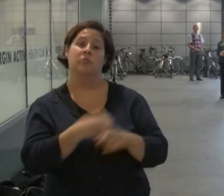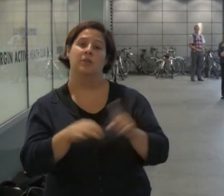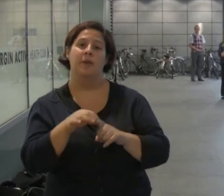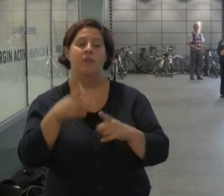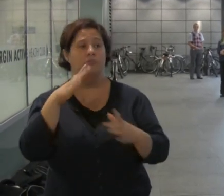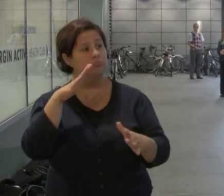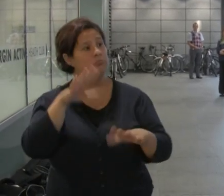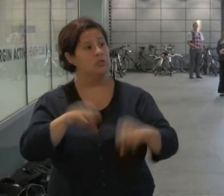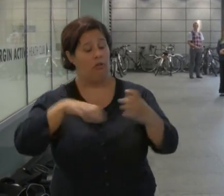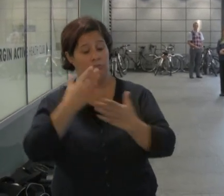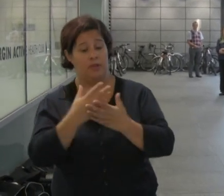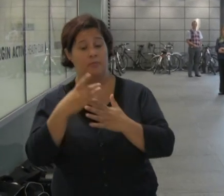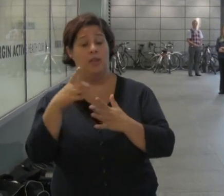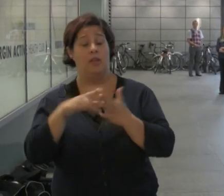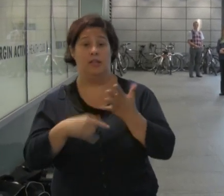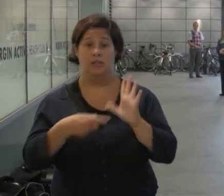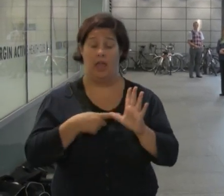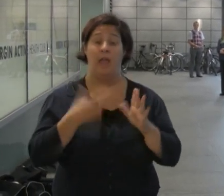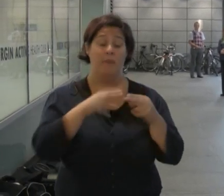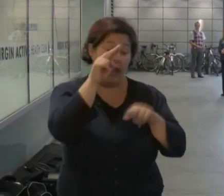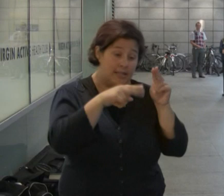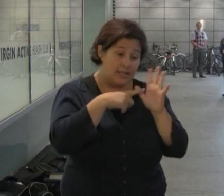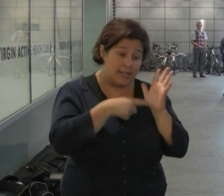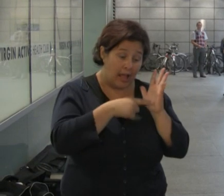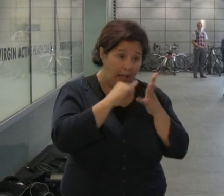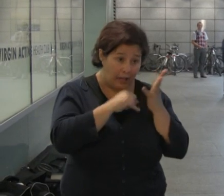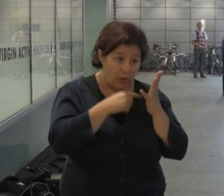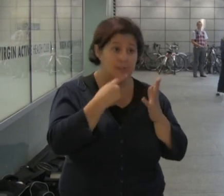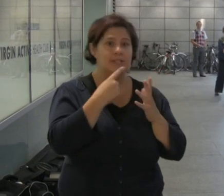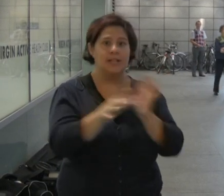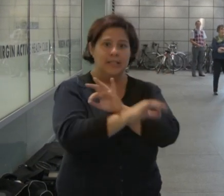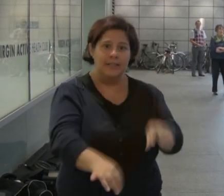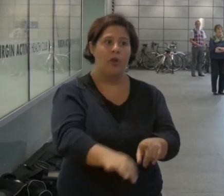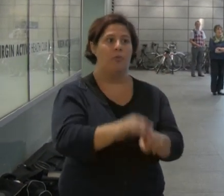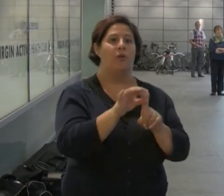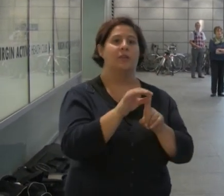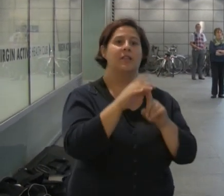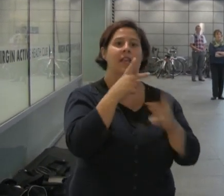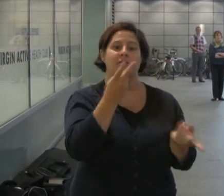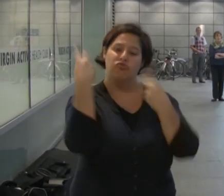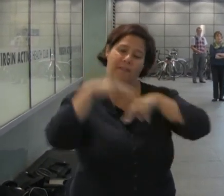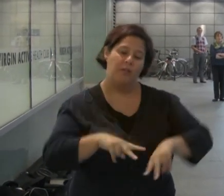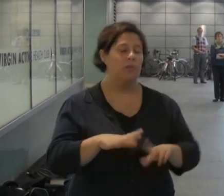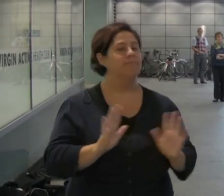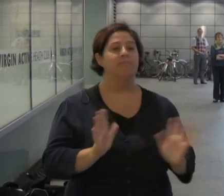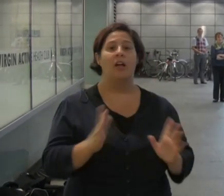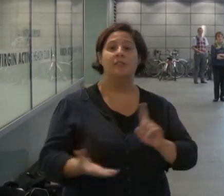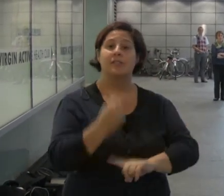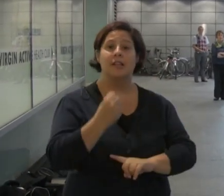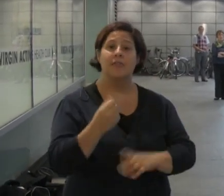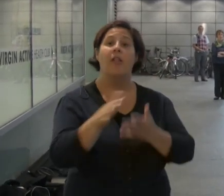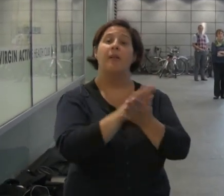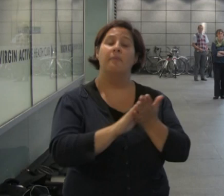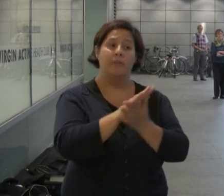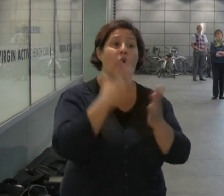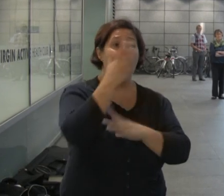claiming the ESA. He was then assessed by Atos, who scored him zero points. His case review was unsuccessful. He could have gone